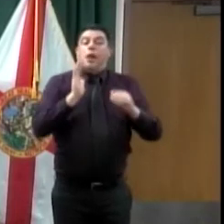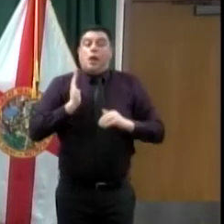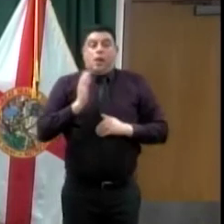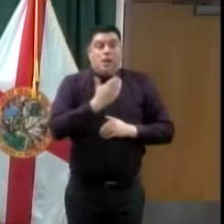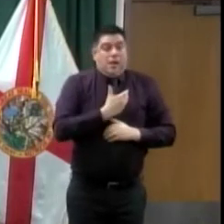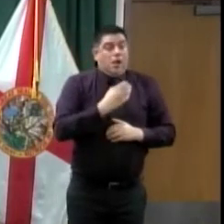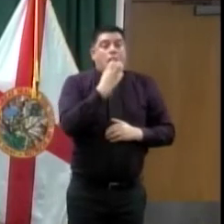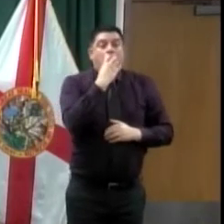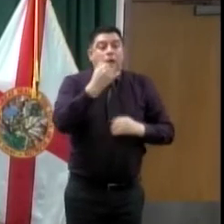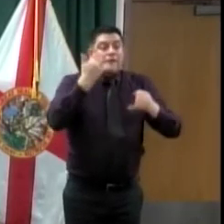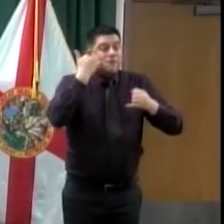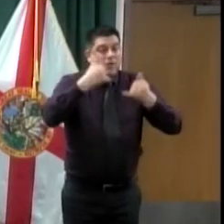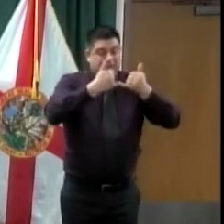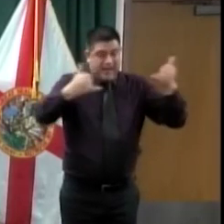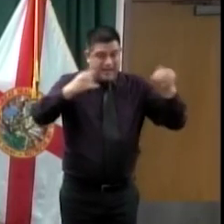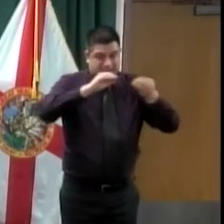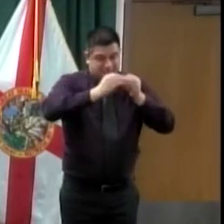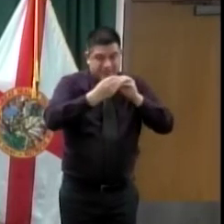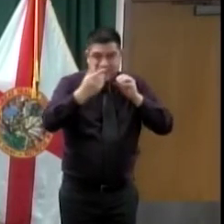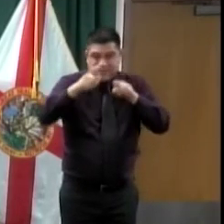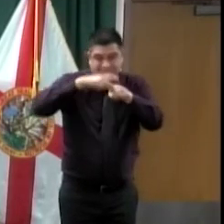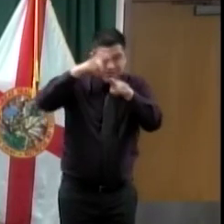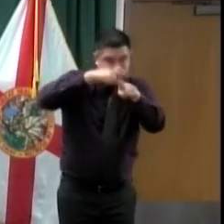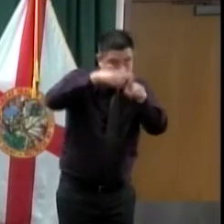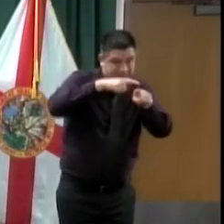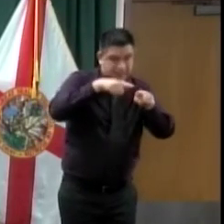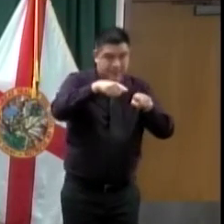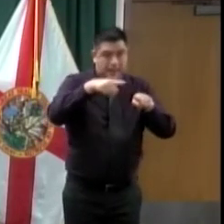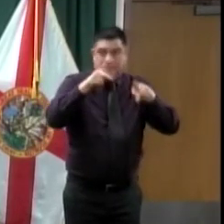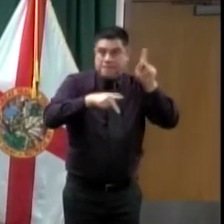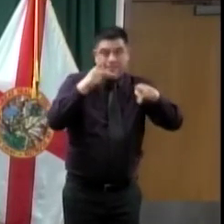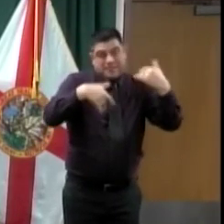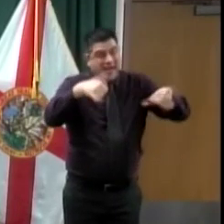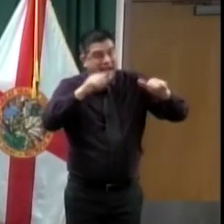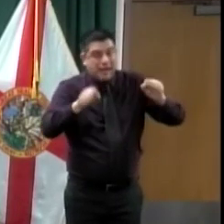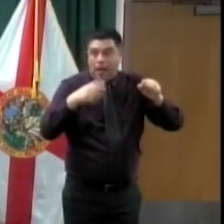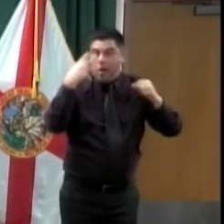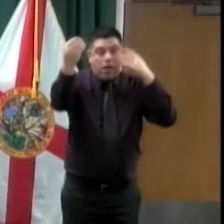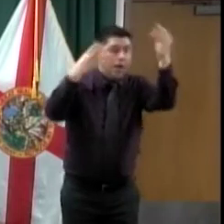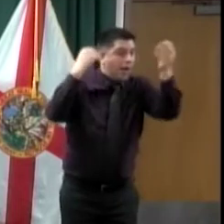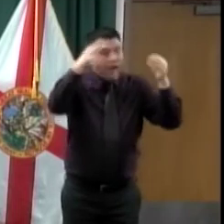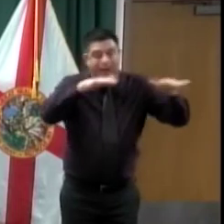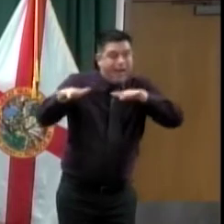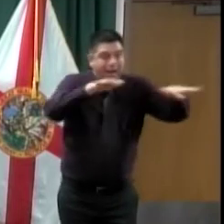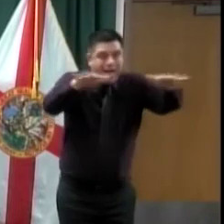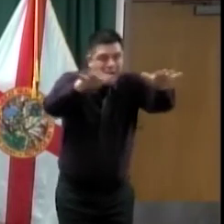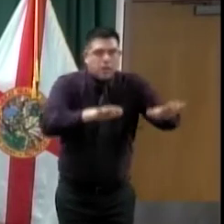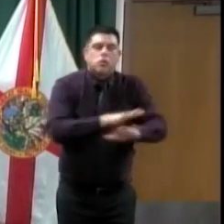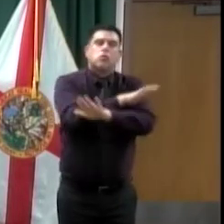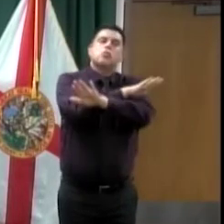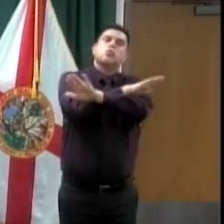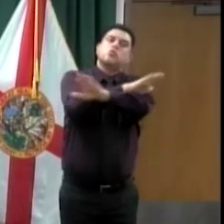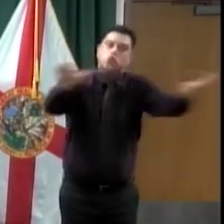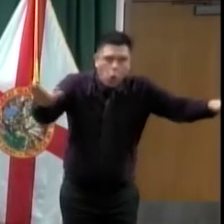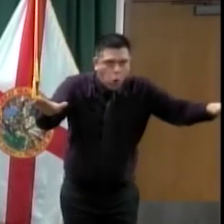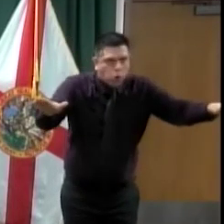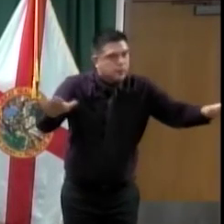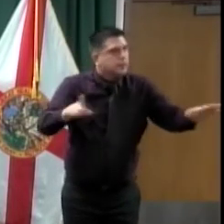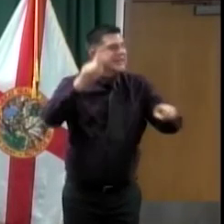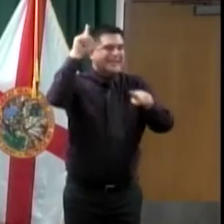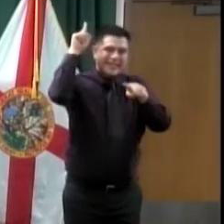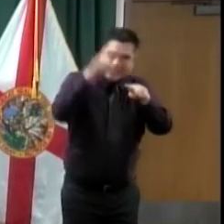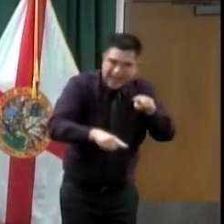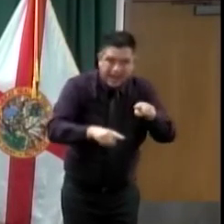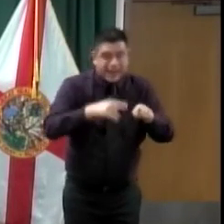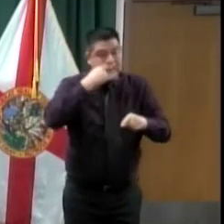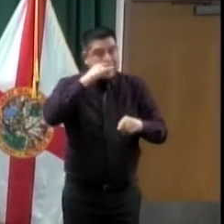to go to the playground? No. There's COVID-19 out in our community. Do not take your child to a playground. And do not